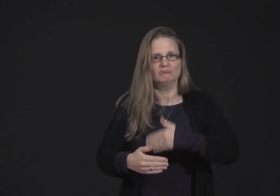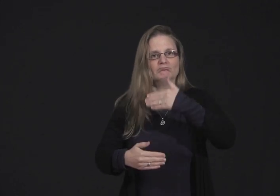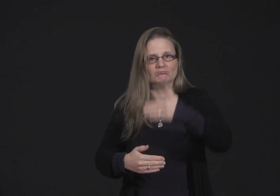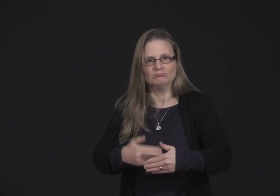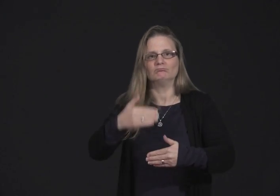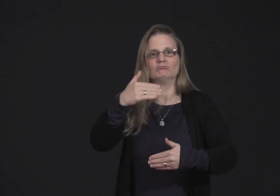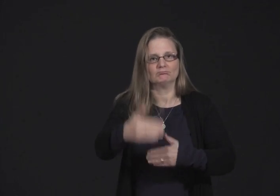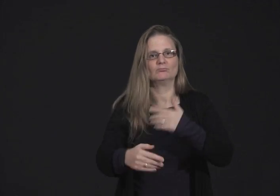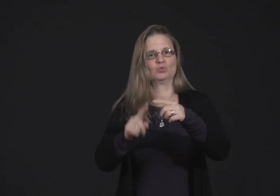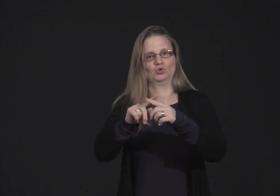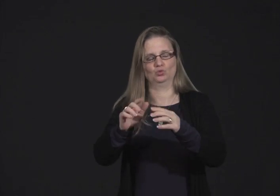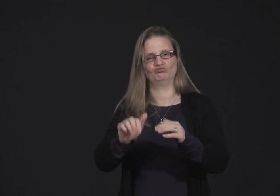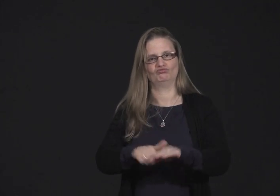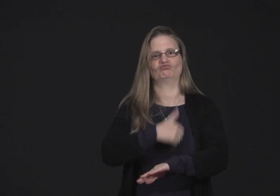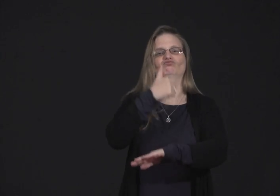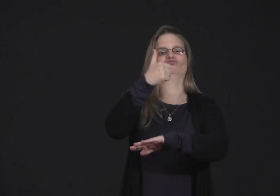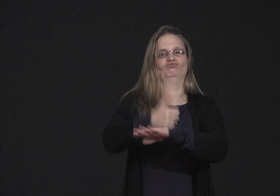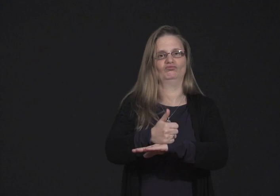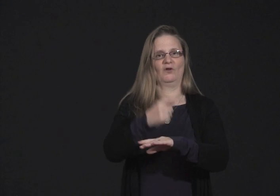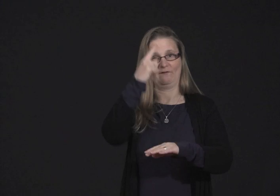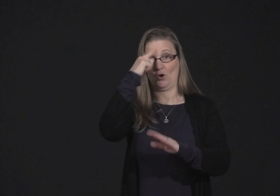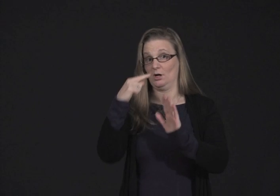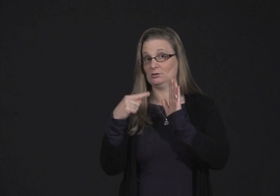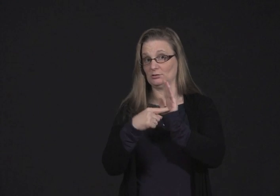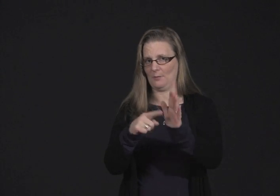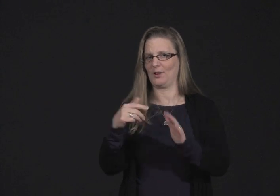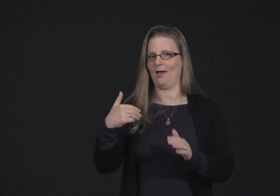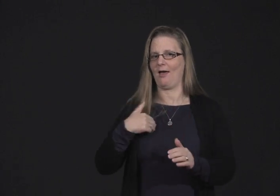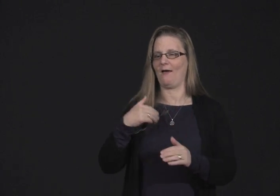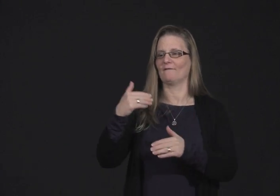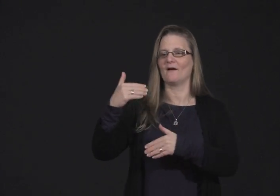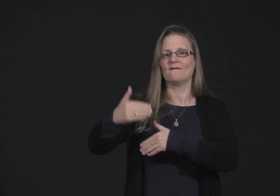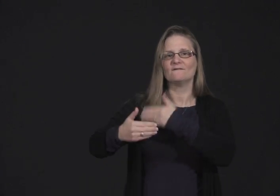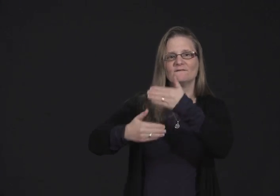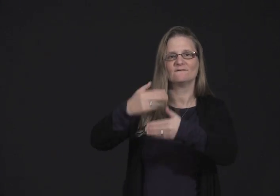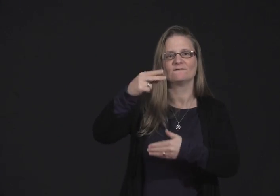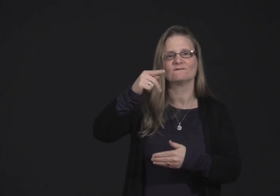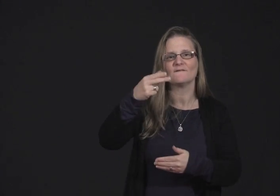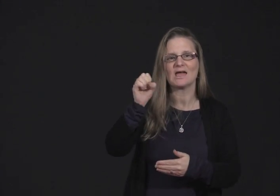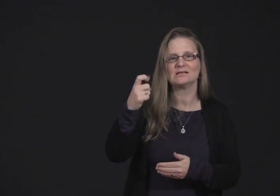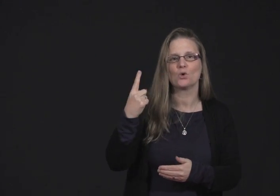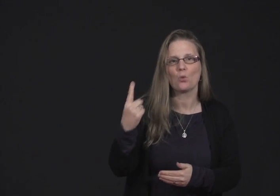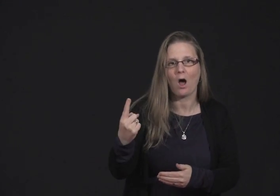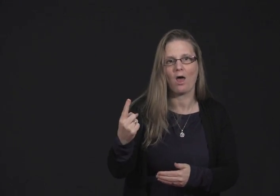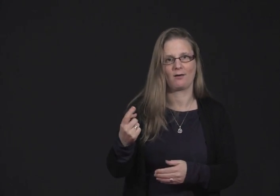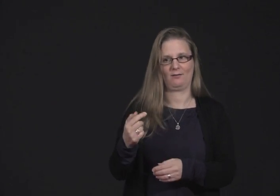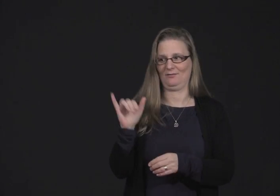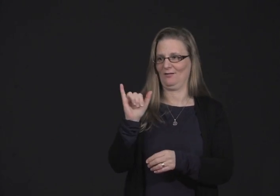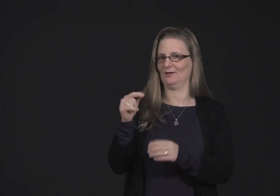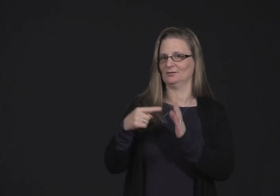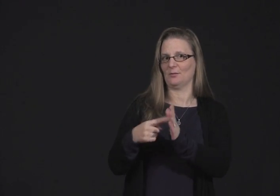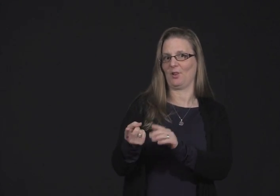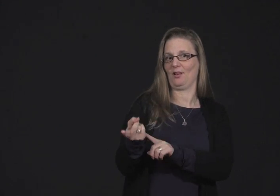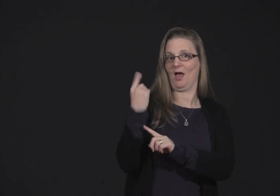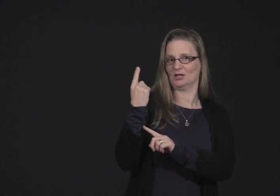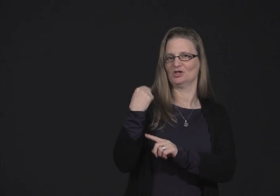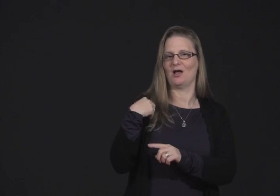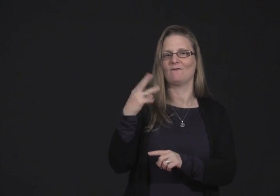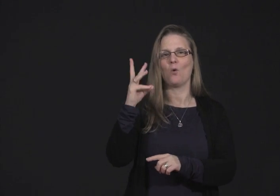to respond. It's quite a process. So, for example, there may be proceedings that have a Phase 1.